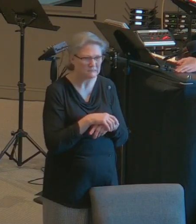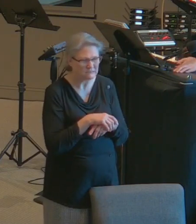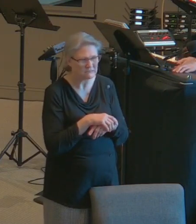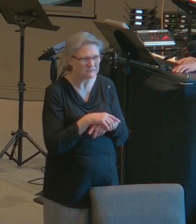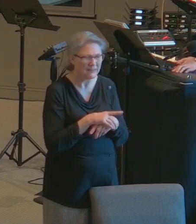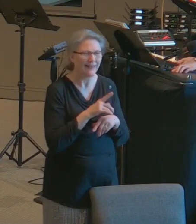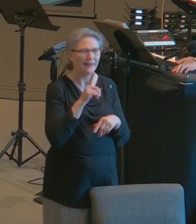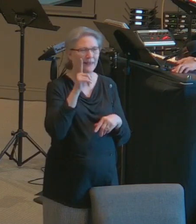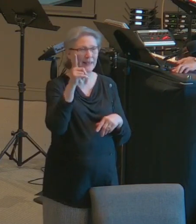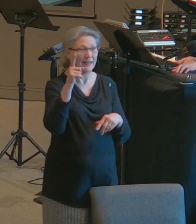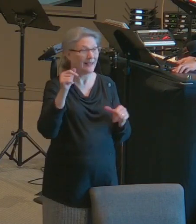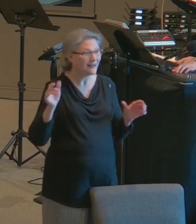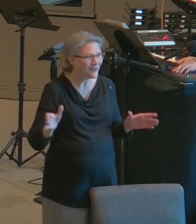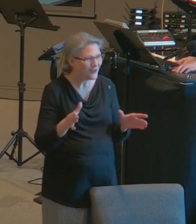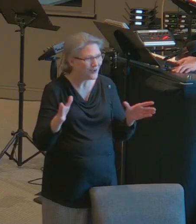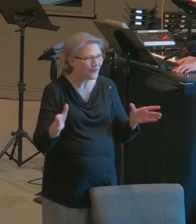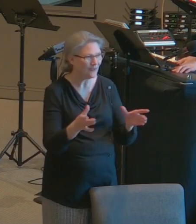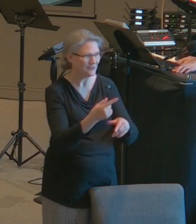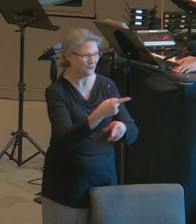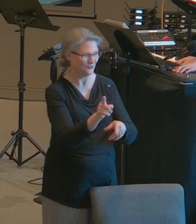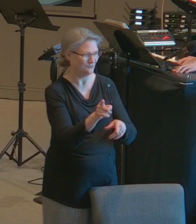is the encourager